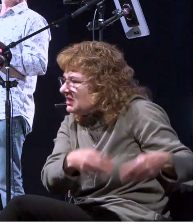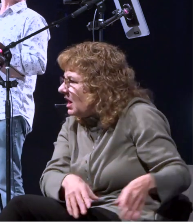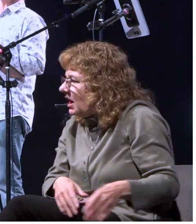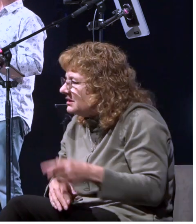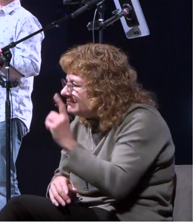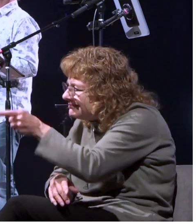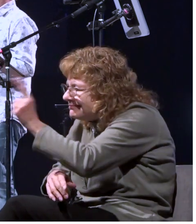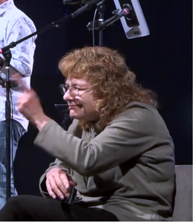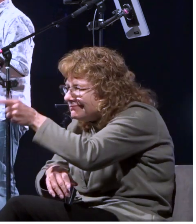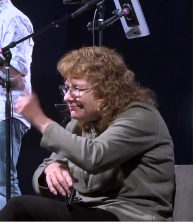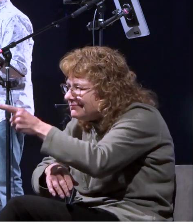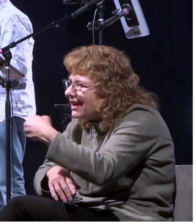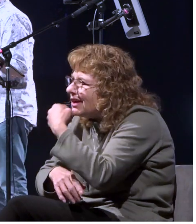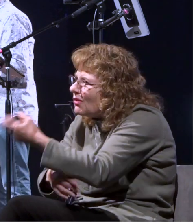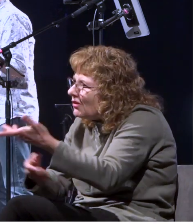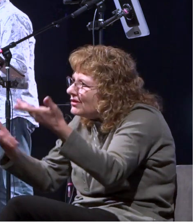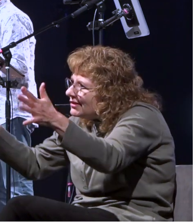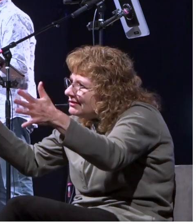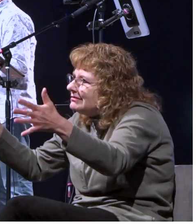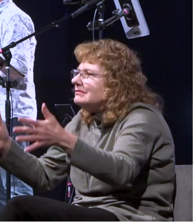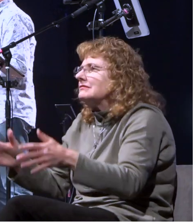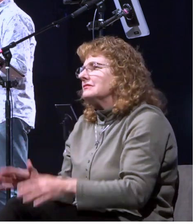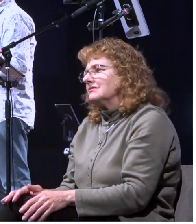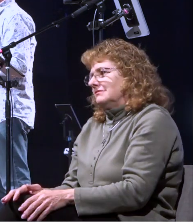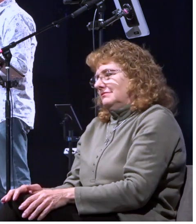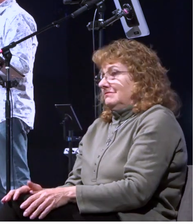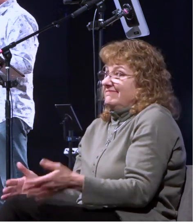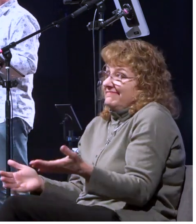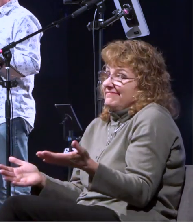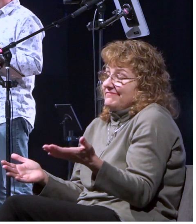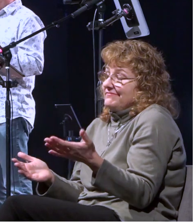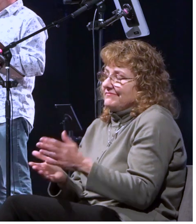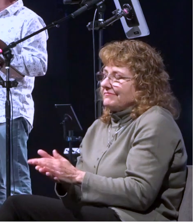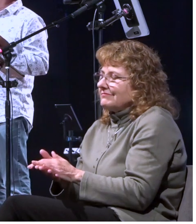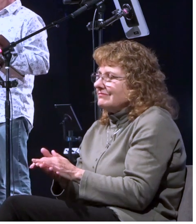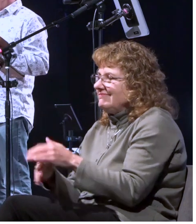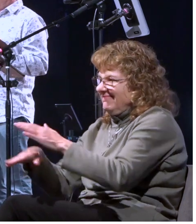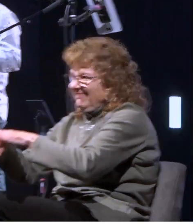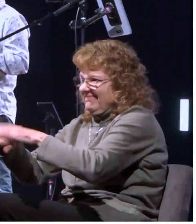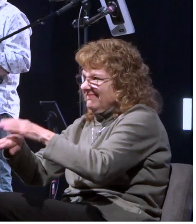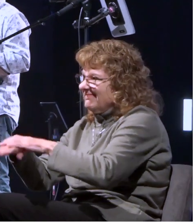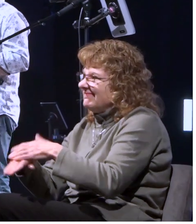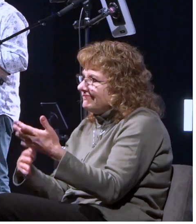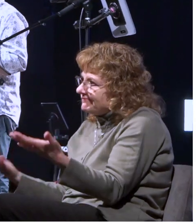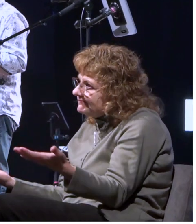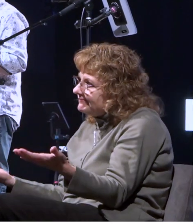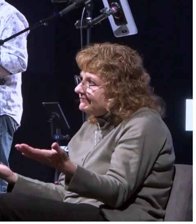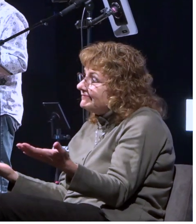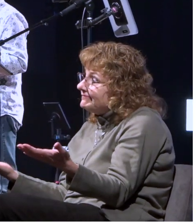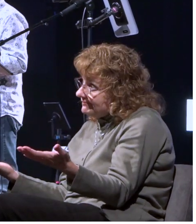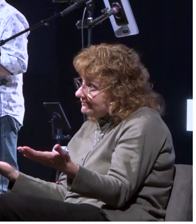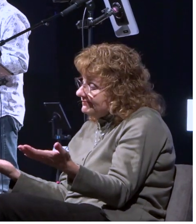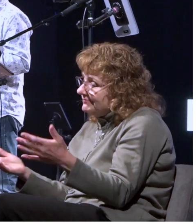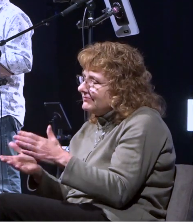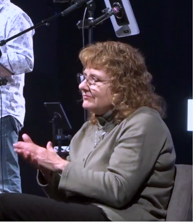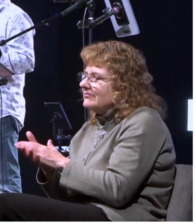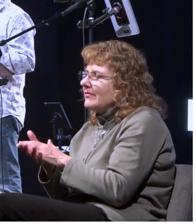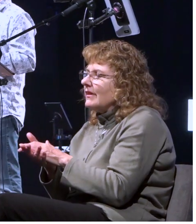isn't i told you so kind of attitude on on paul's uh mind and heart here uh he's he's basically